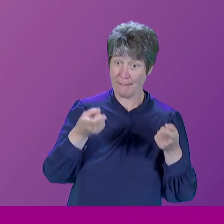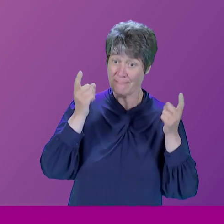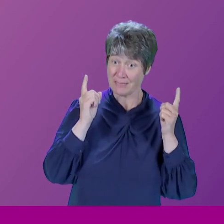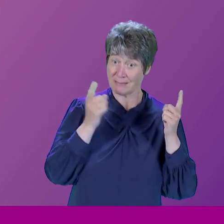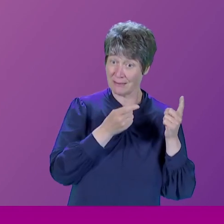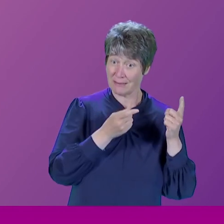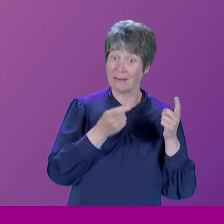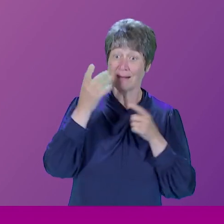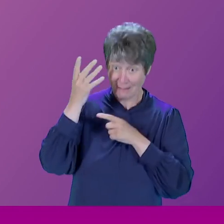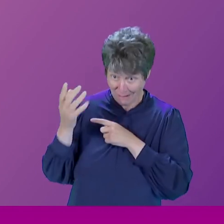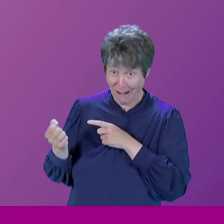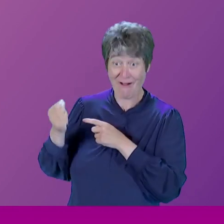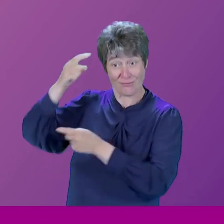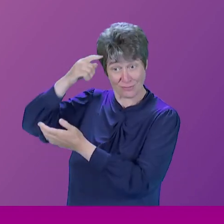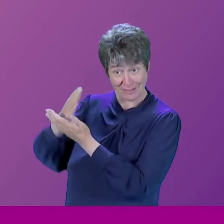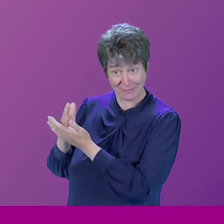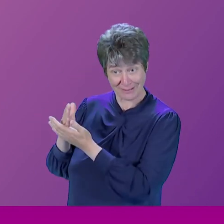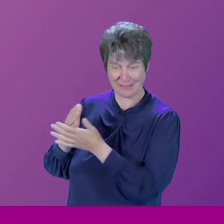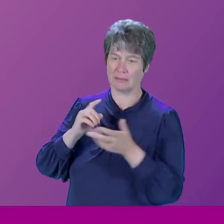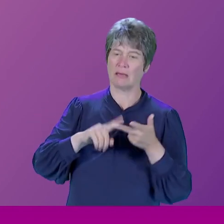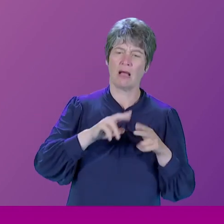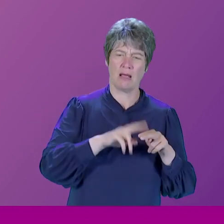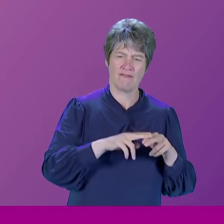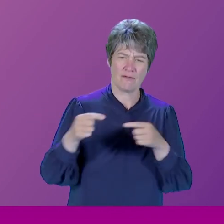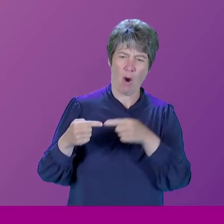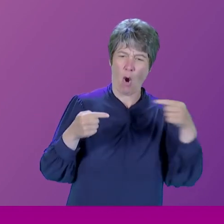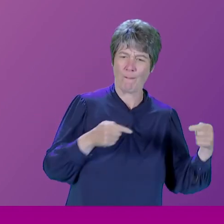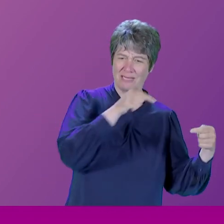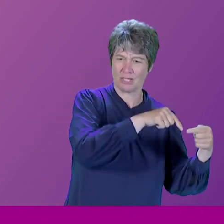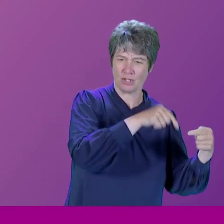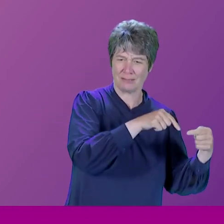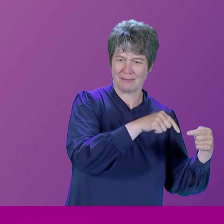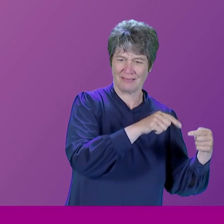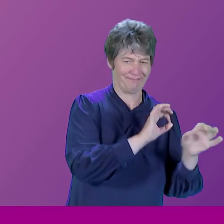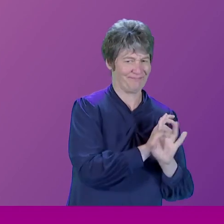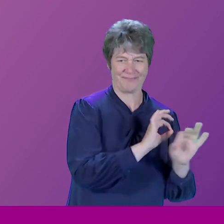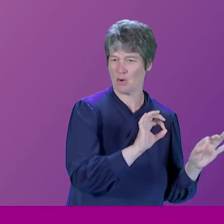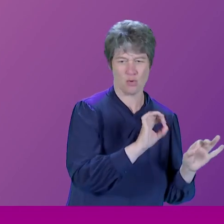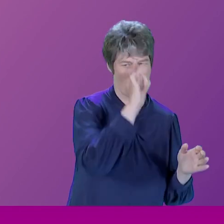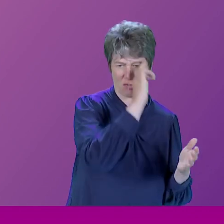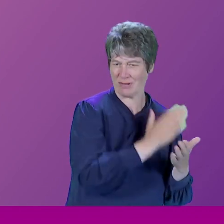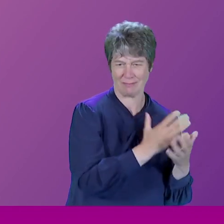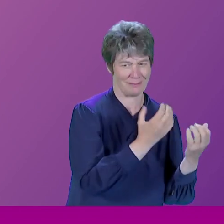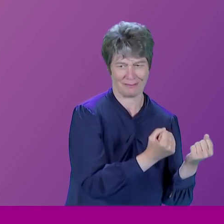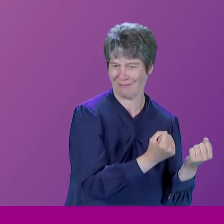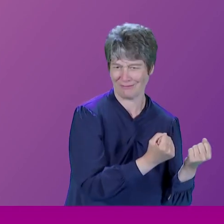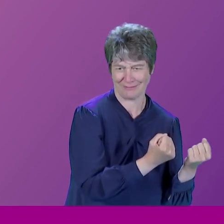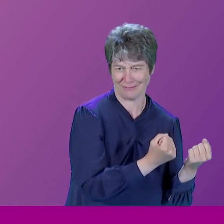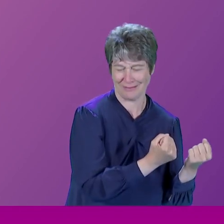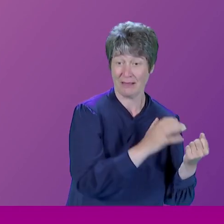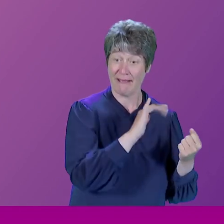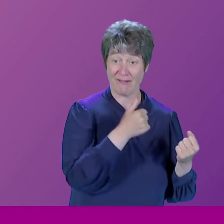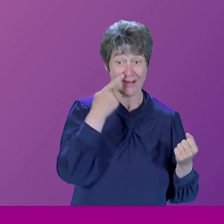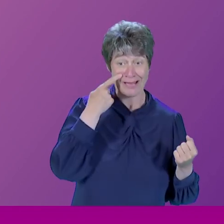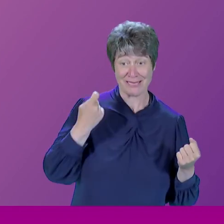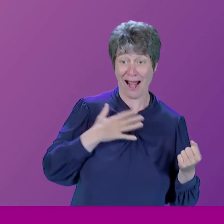opposition, you have no credibility. And that's just about bearable if you're starting out as a youngster. But it's unbearable if